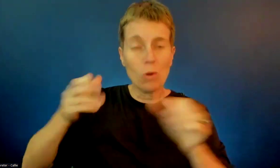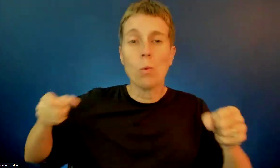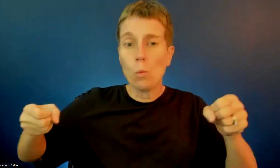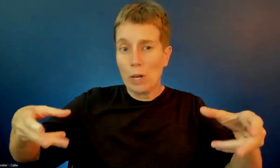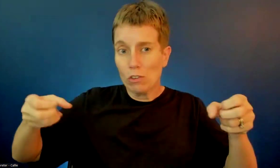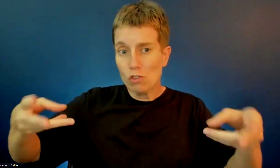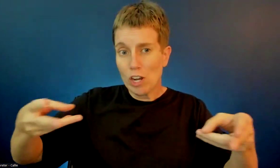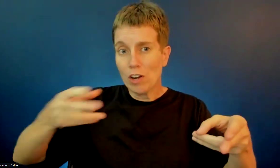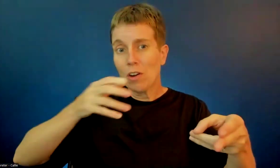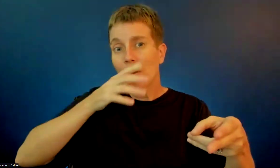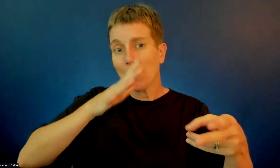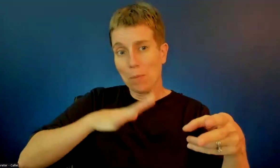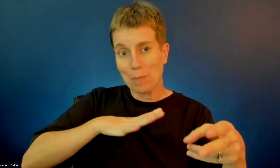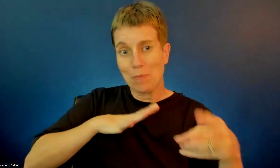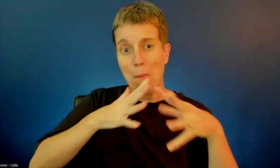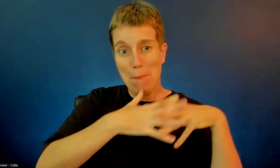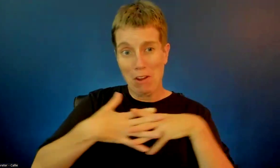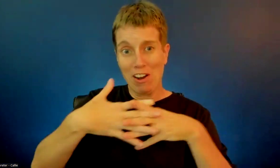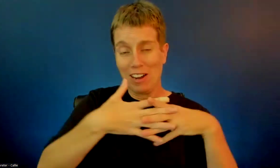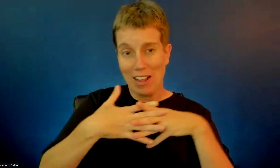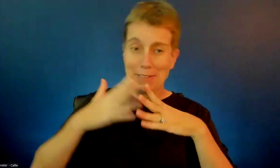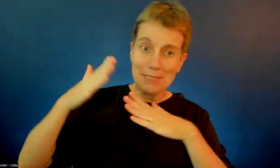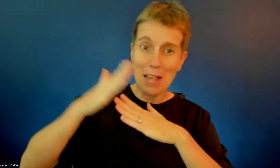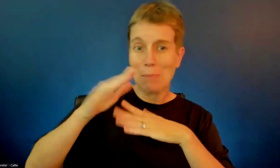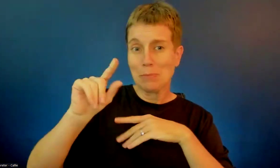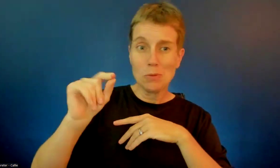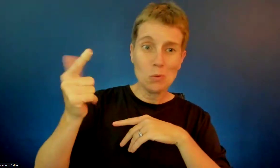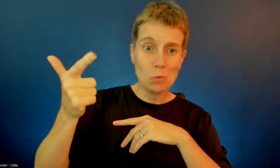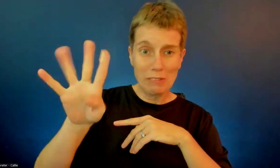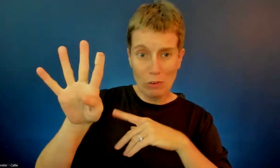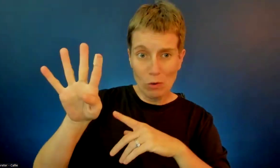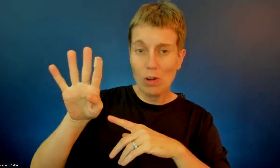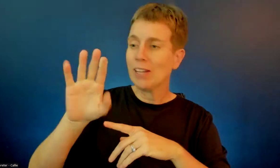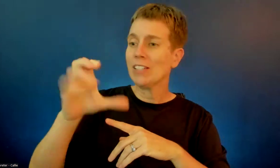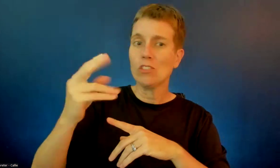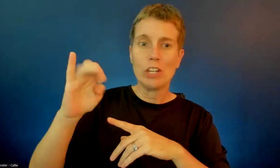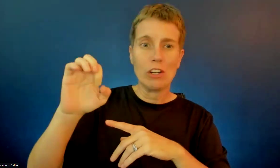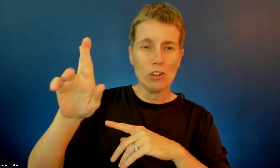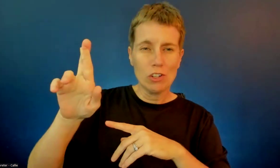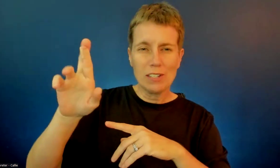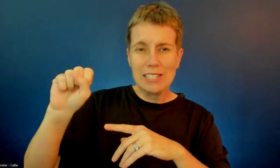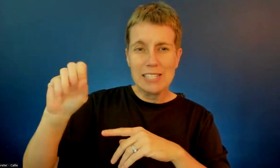Ms. Chandra Smith, who I've worked with in the past. She's an IT